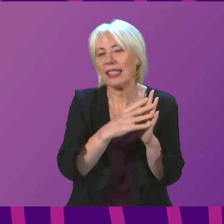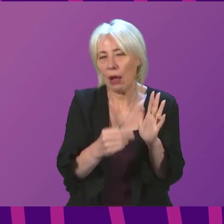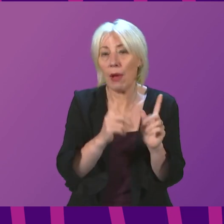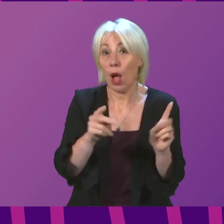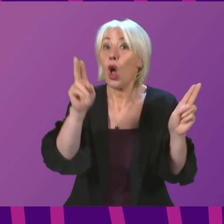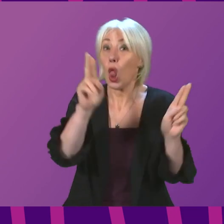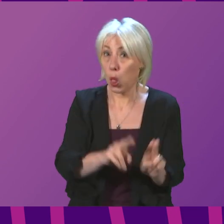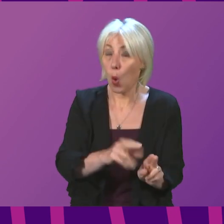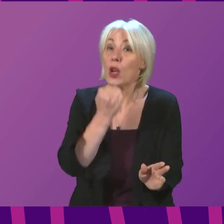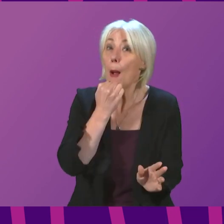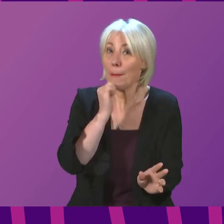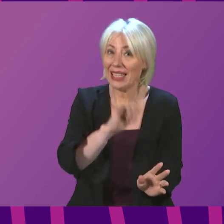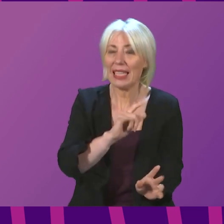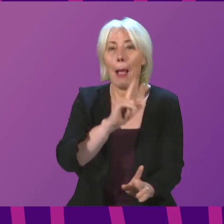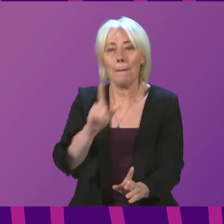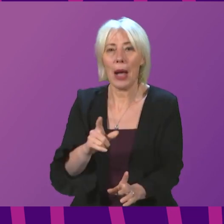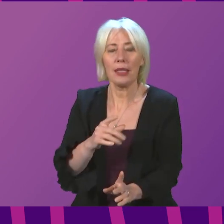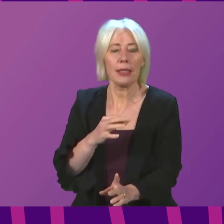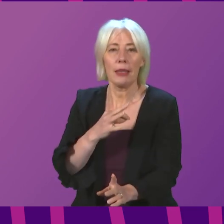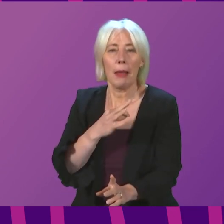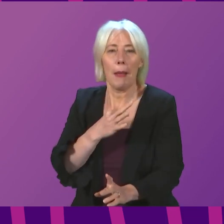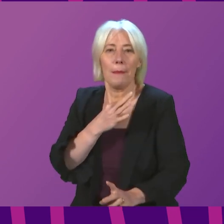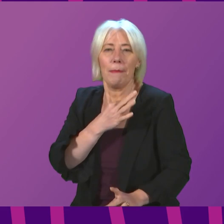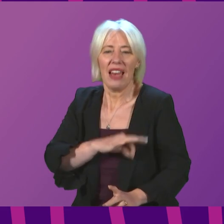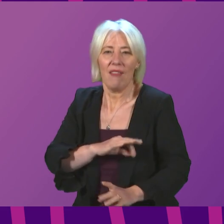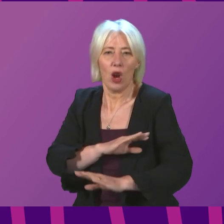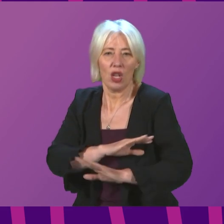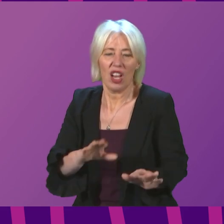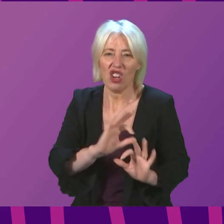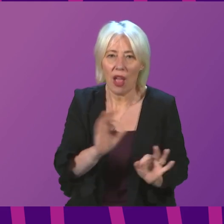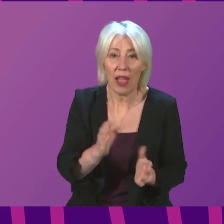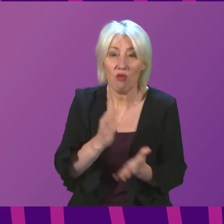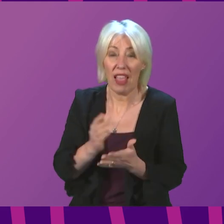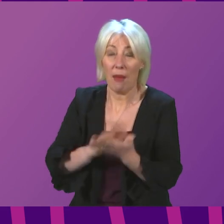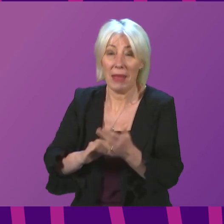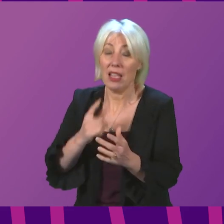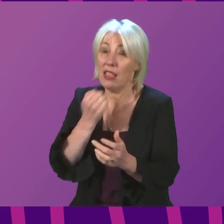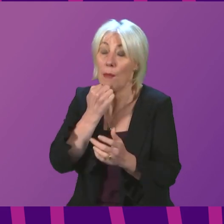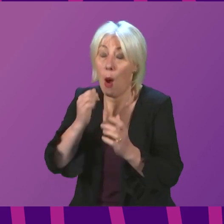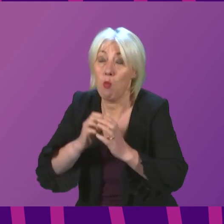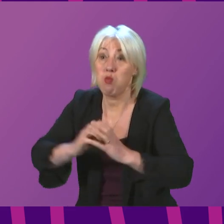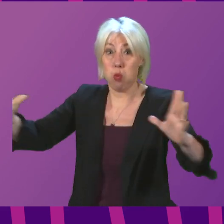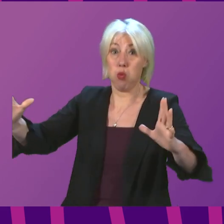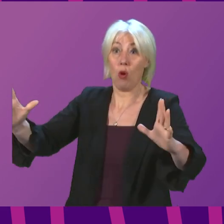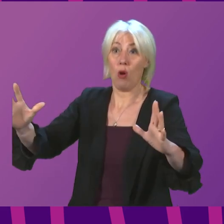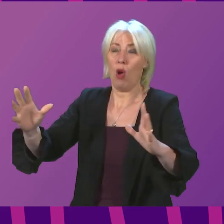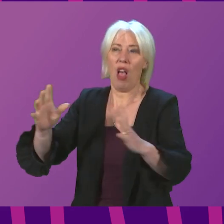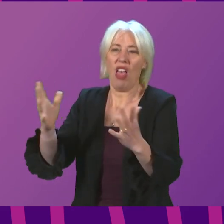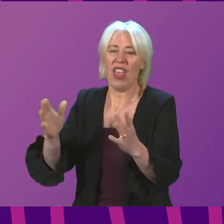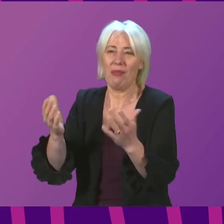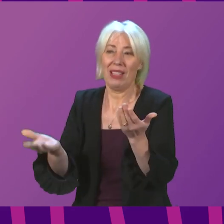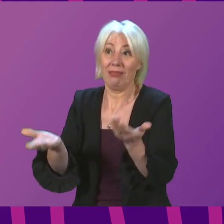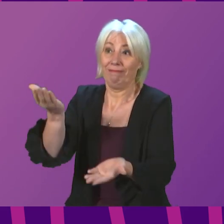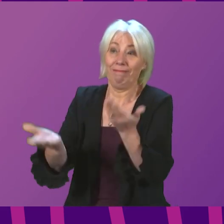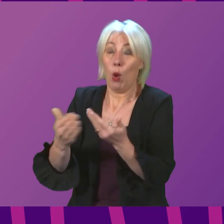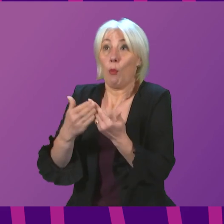that will not give us any benefit if the overall volume of cases cancels that out and leads us to a higher